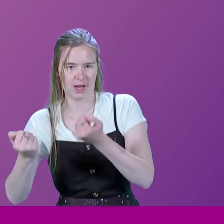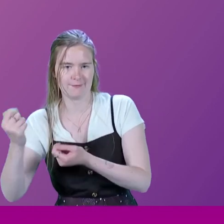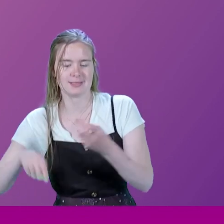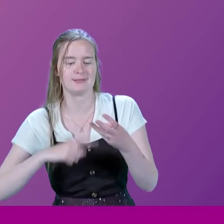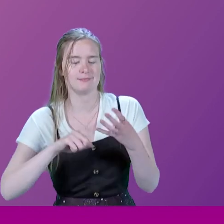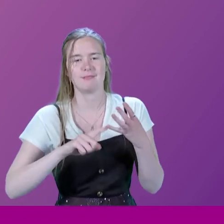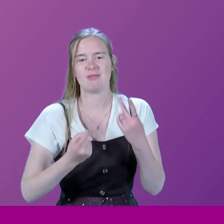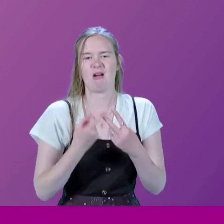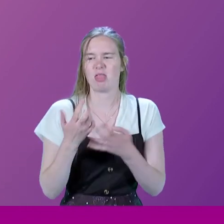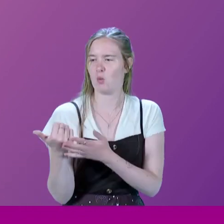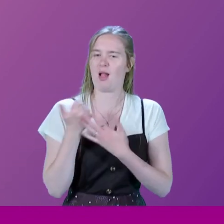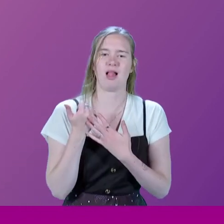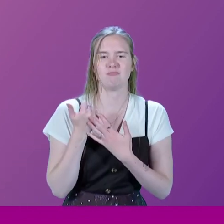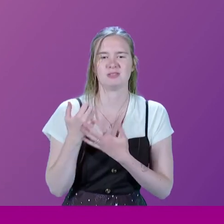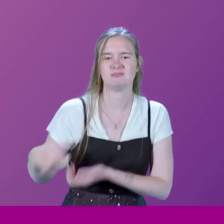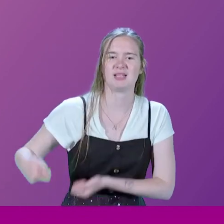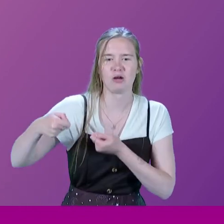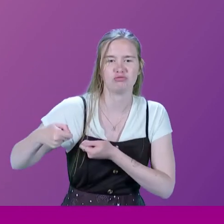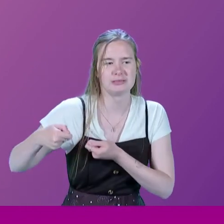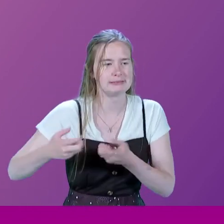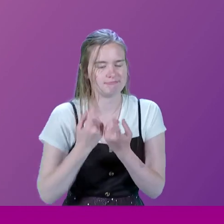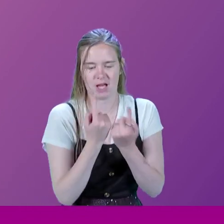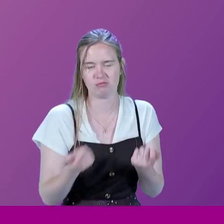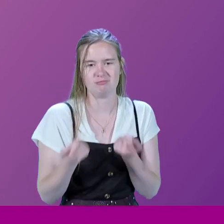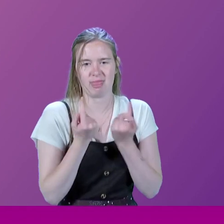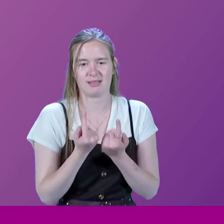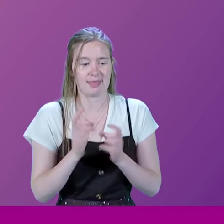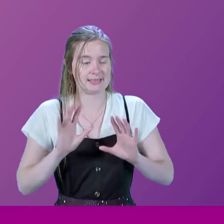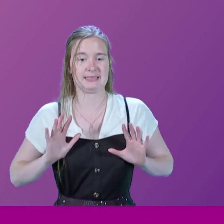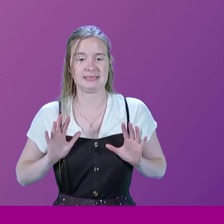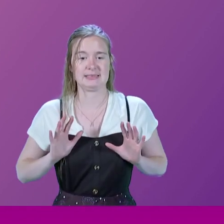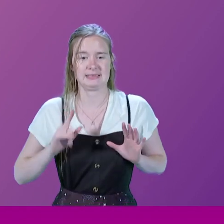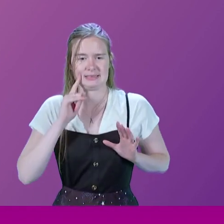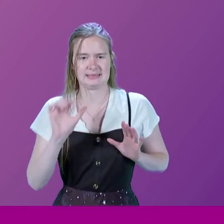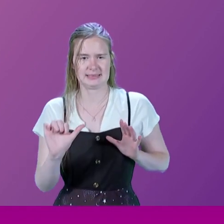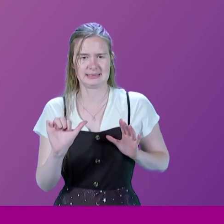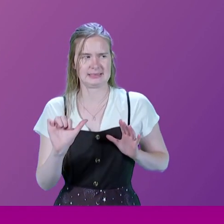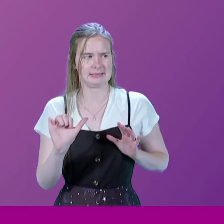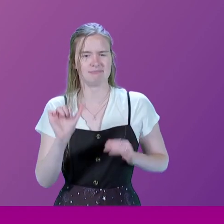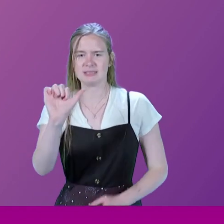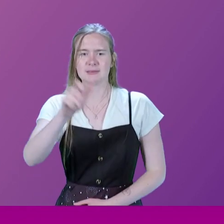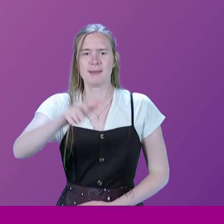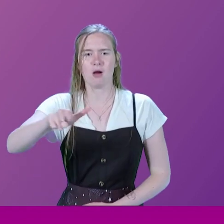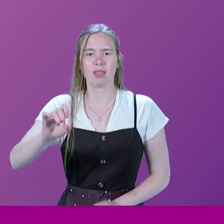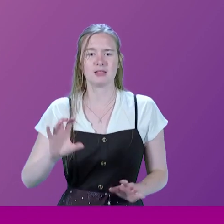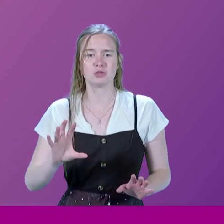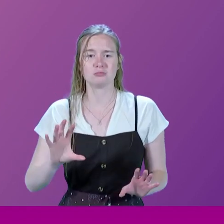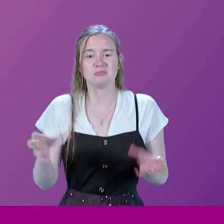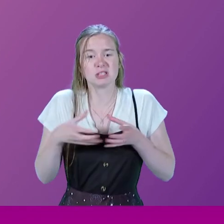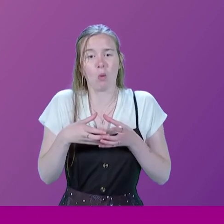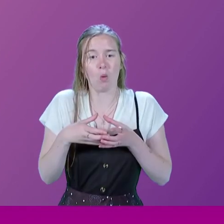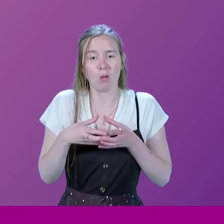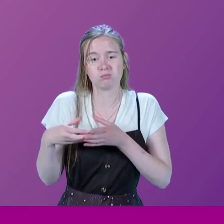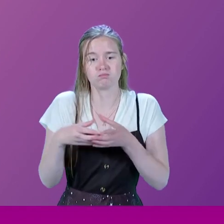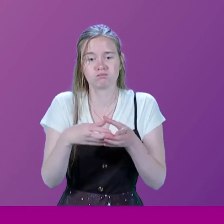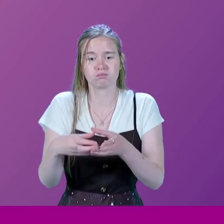you know, helps out carrying the tripod around and so on and so on and so on. And that's it. So, how many is that? I think it's six, is it? So, fairly light. You know, we